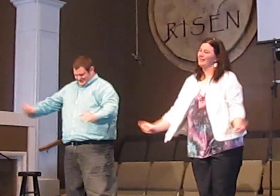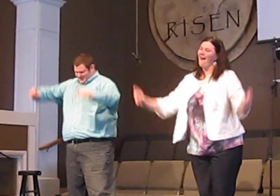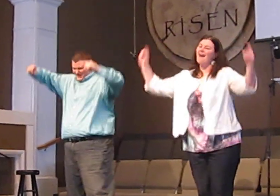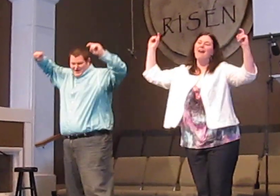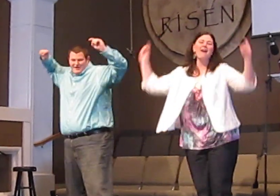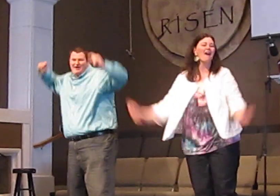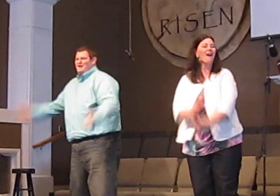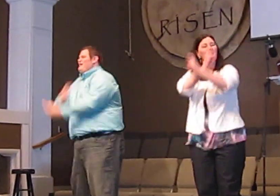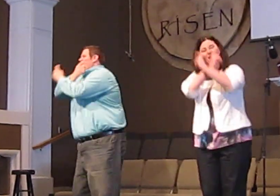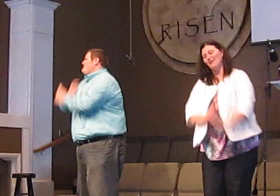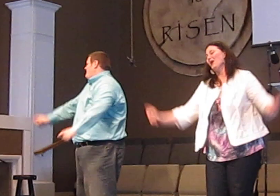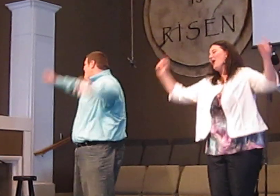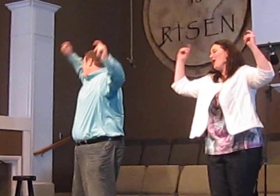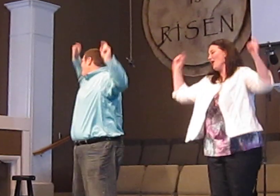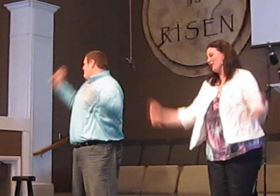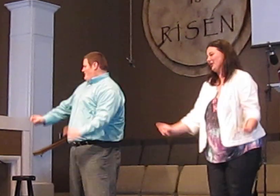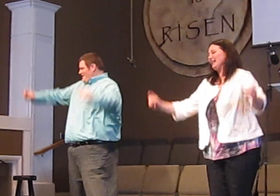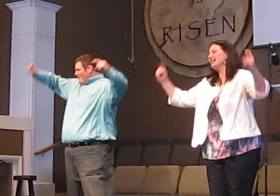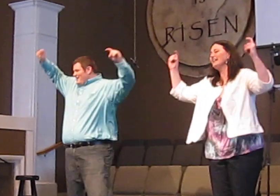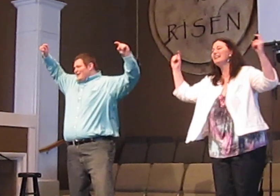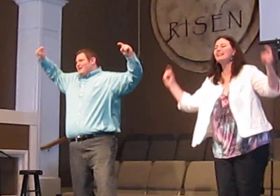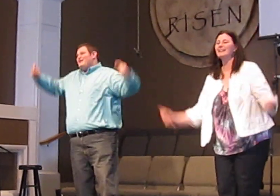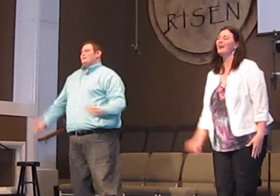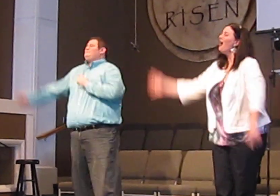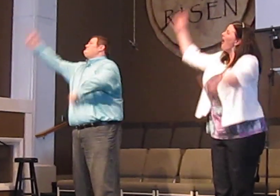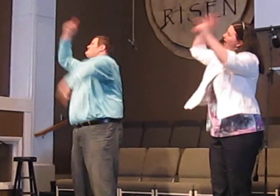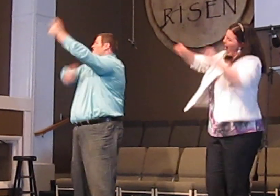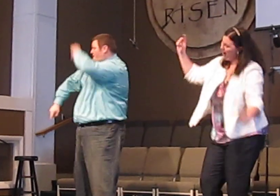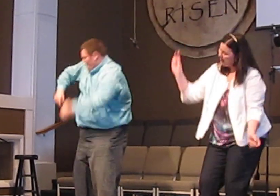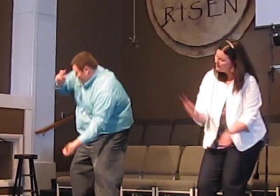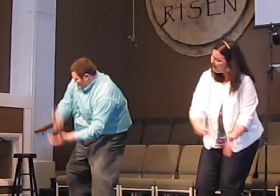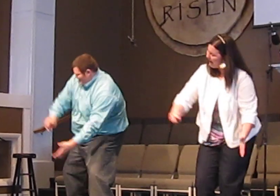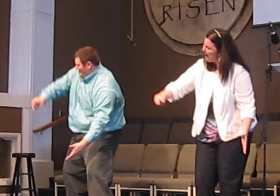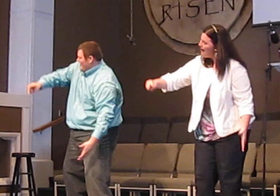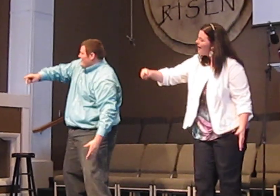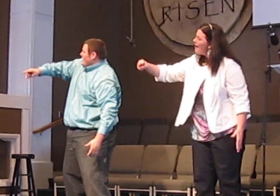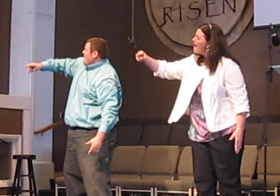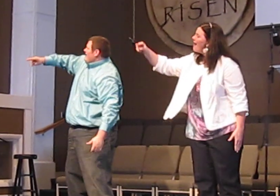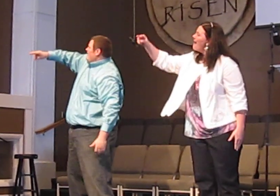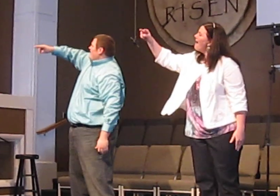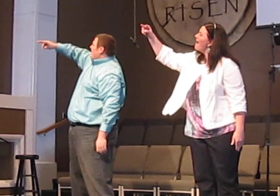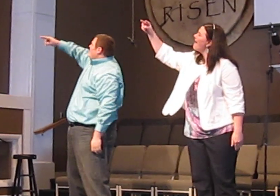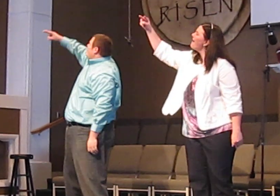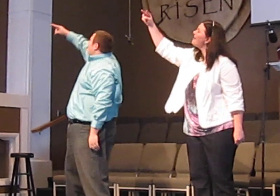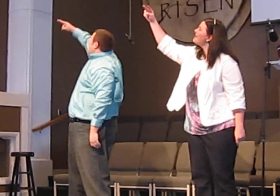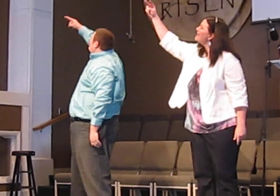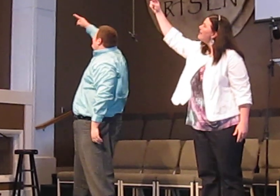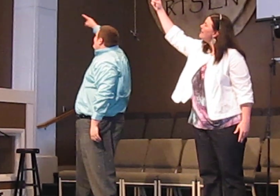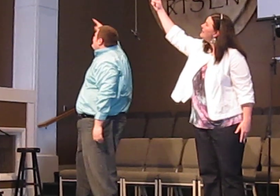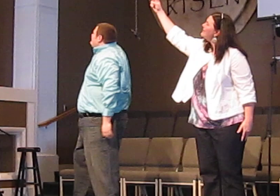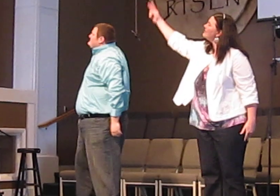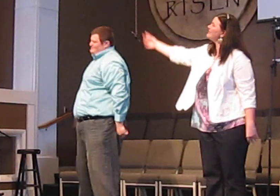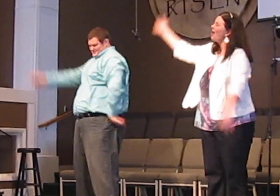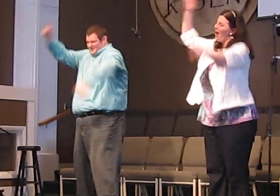suffering, Arise!